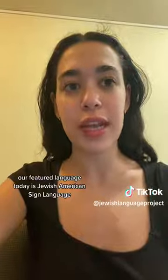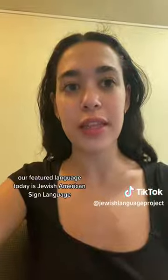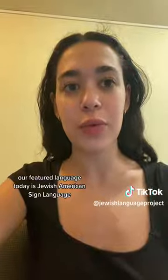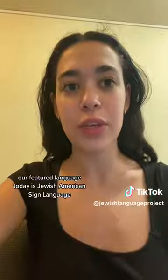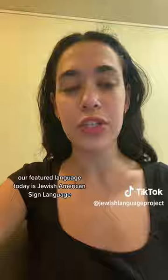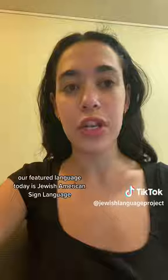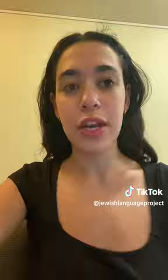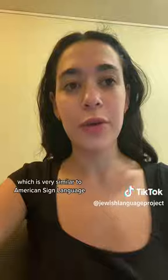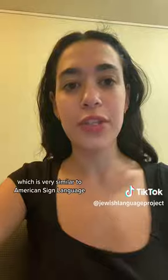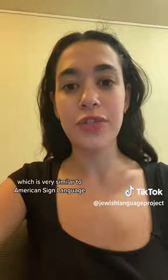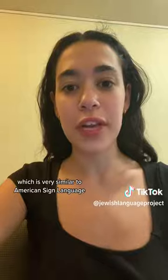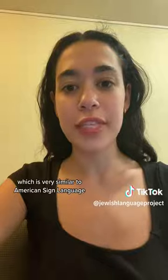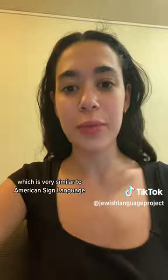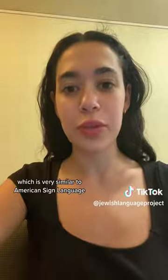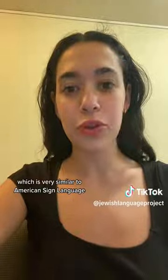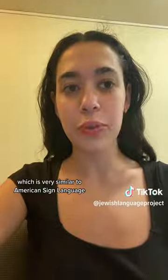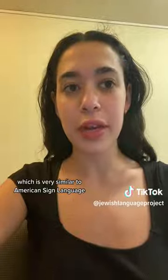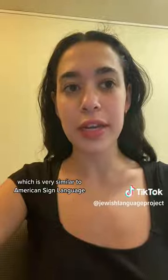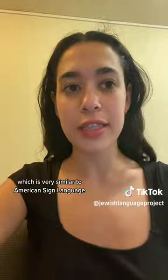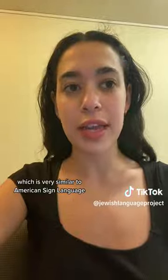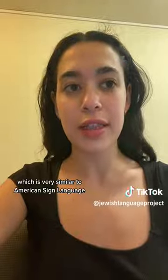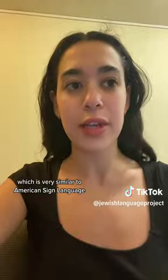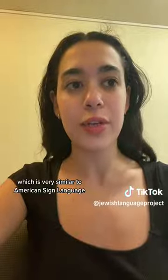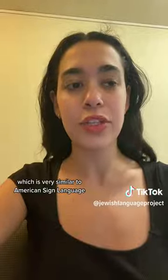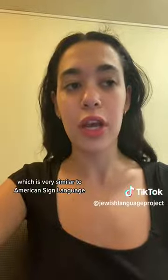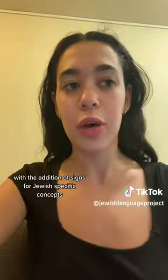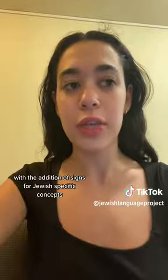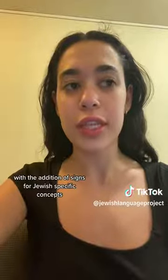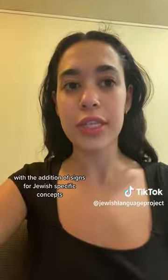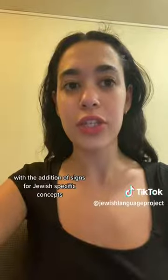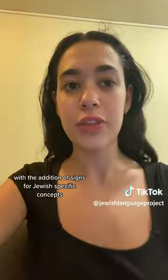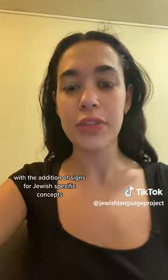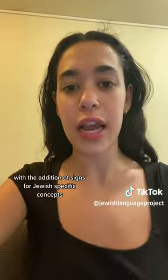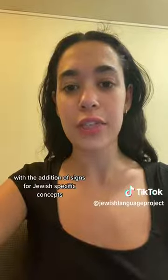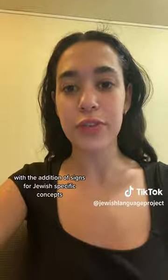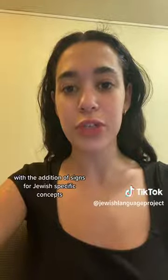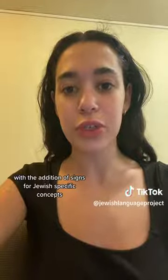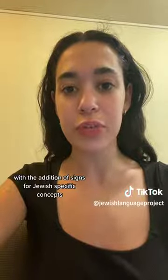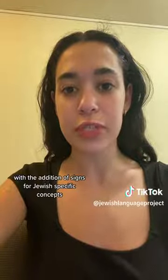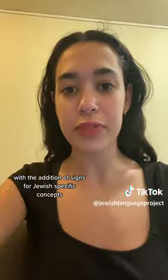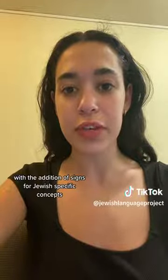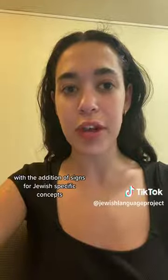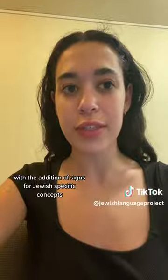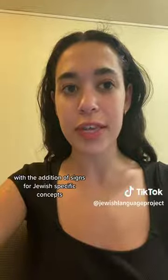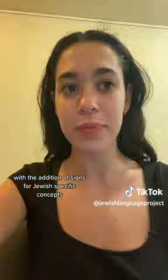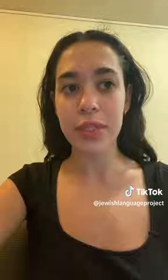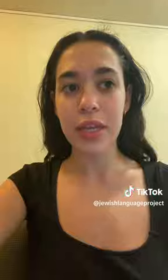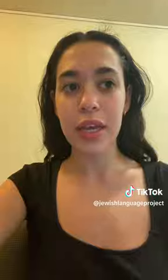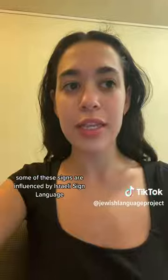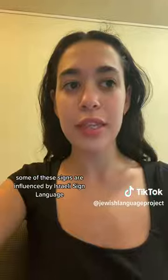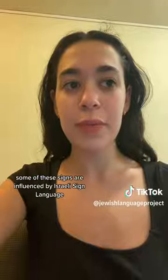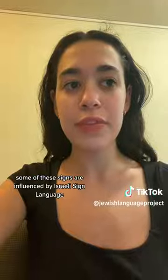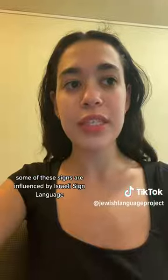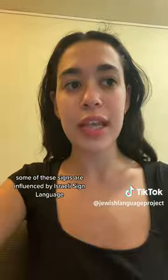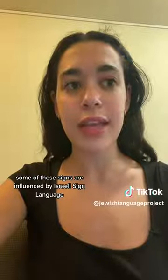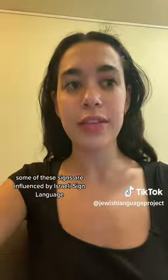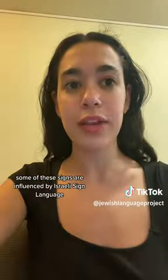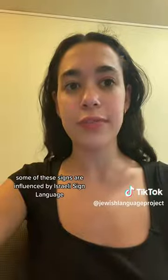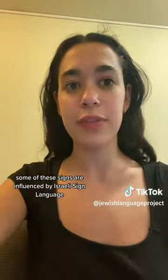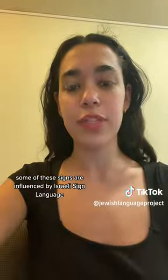Language, which is very similar to American Sign Language with the addition of signs for Jewish specific concepts. Some of these signs are influenced